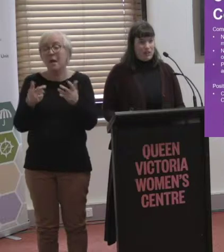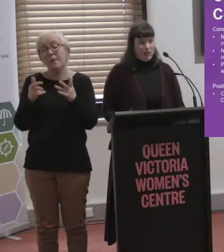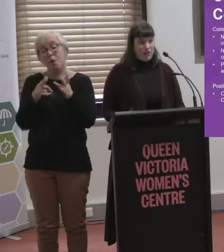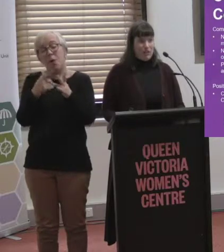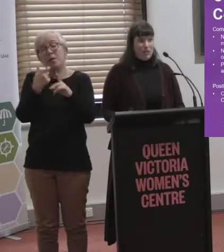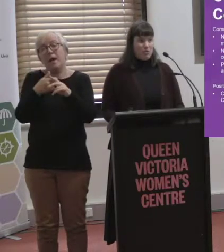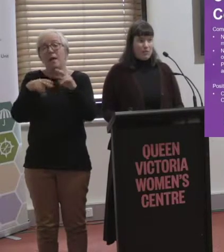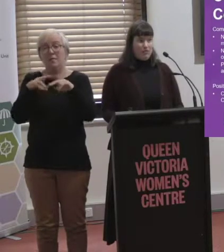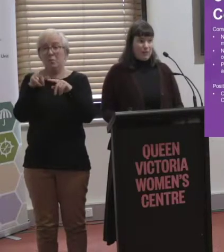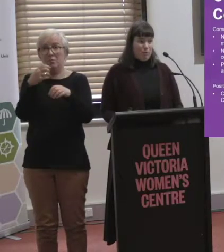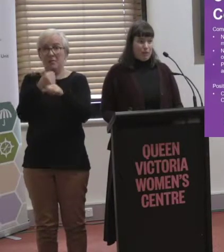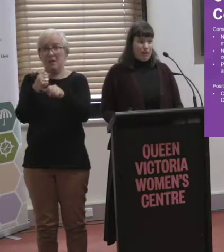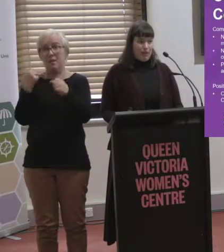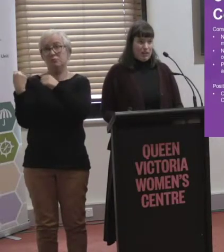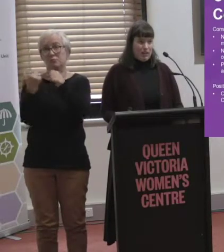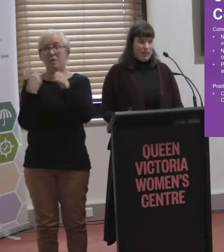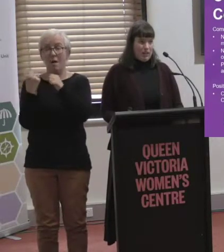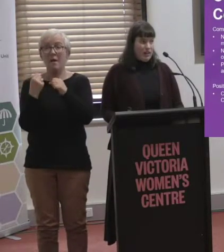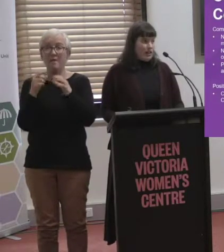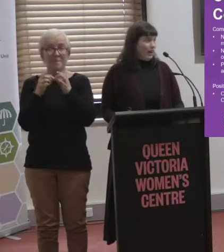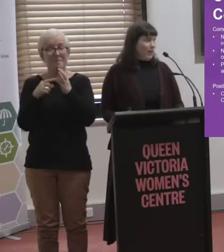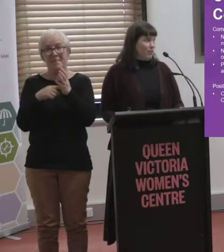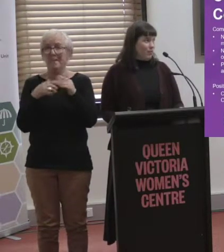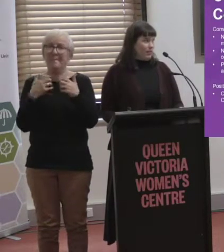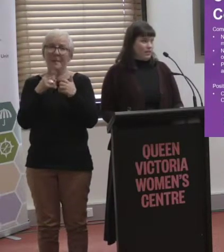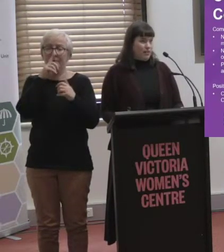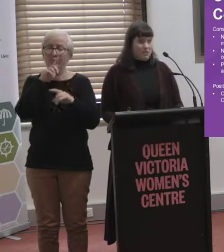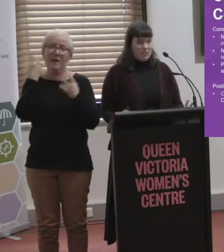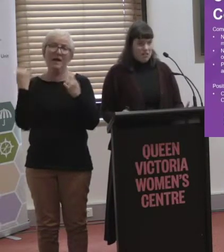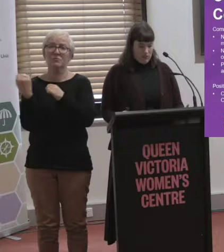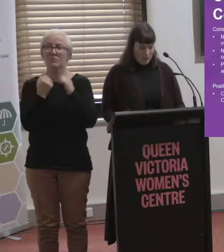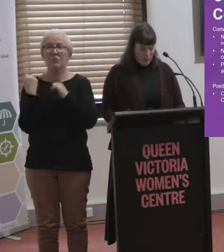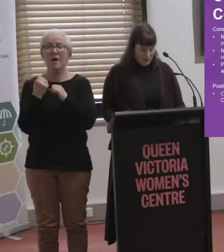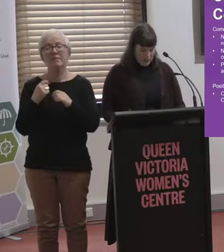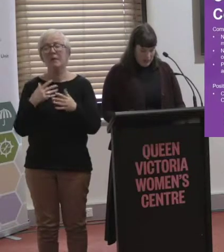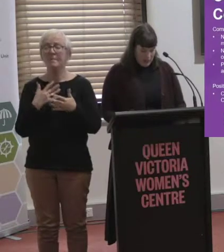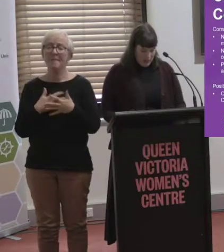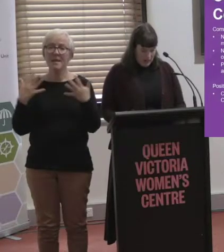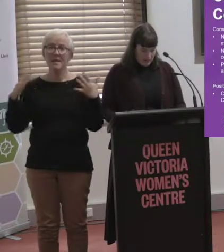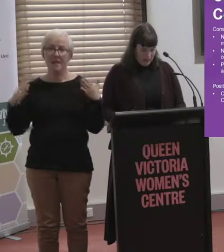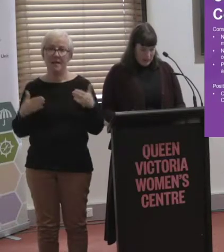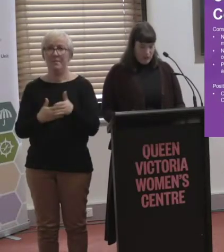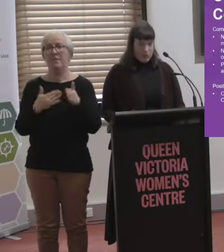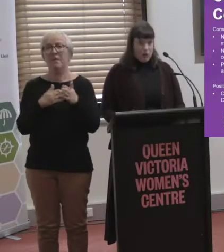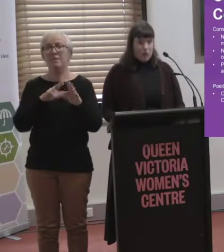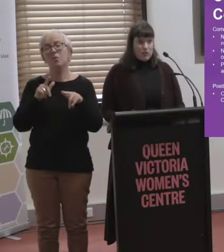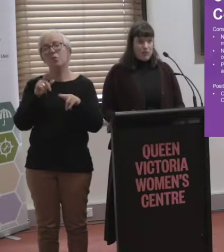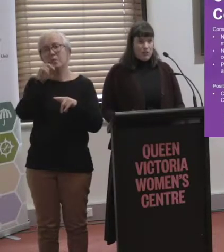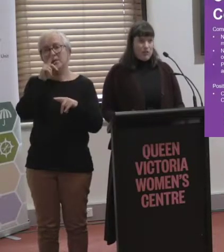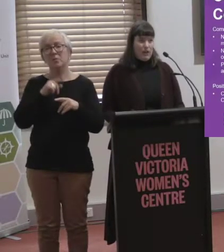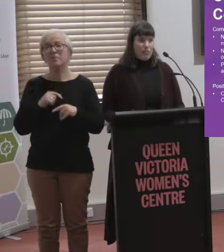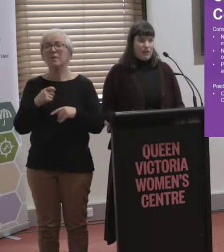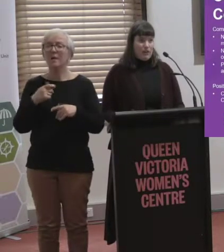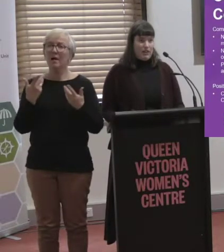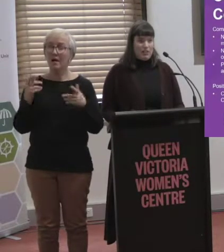but if you can't drive, which is many people in our community, it's a significant barrier. There are fewer options.